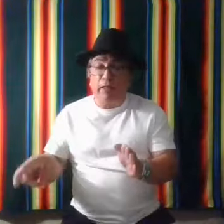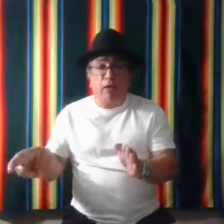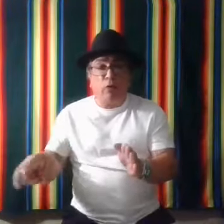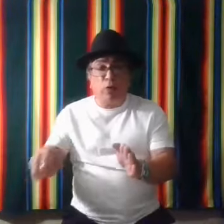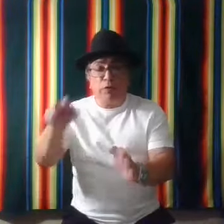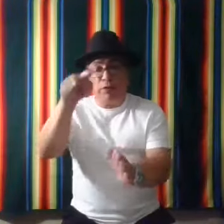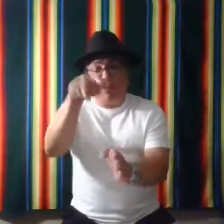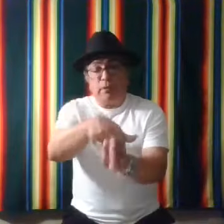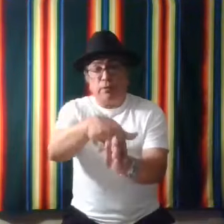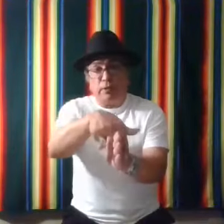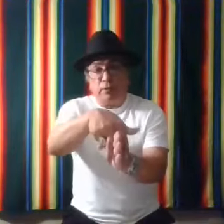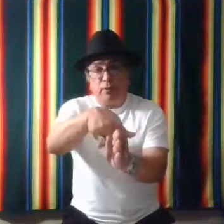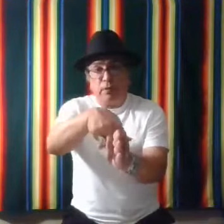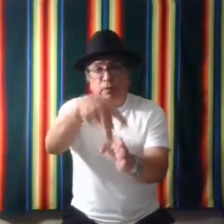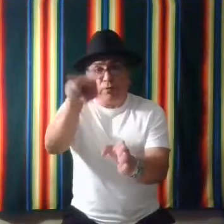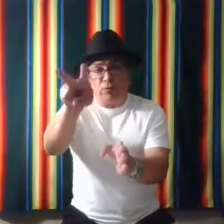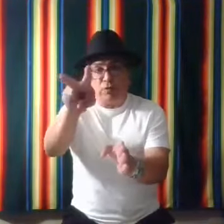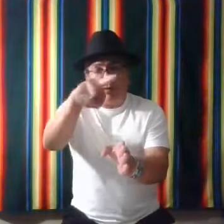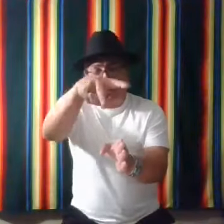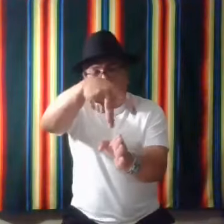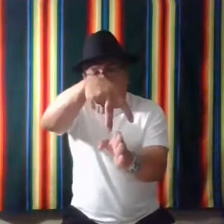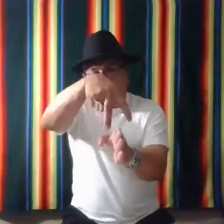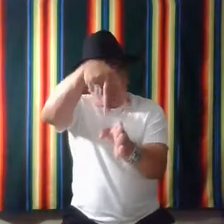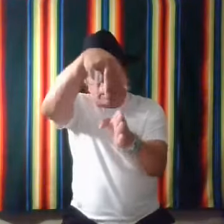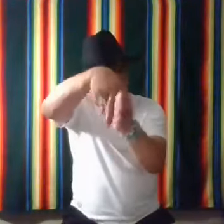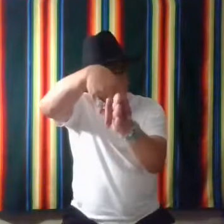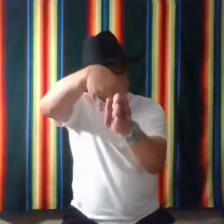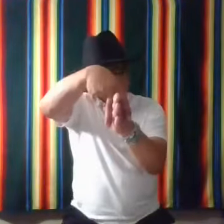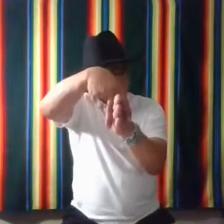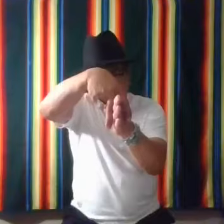like a horse is this, there's those two fingers and getting on top of the horse.